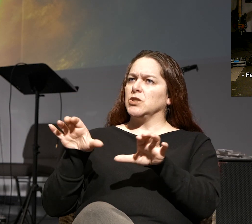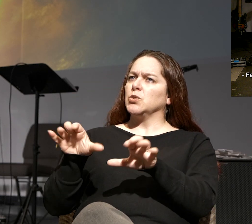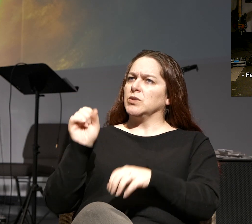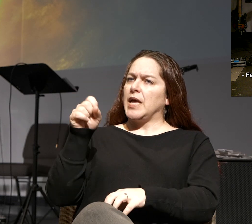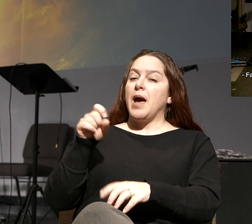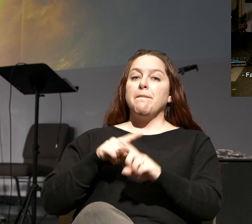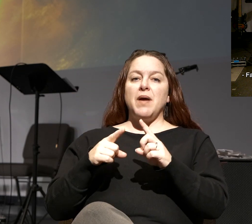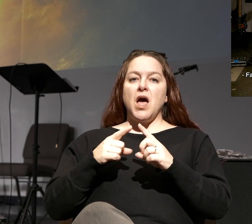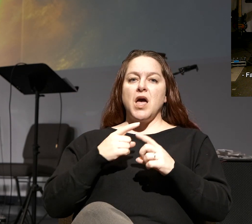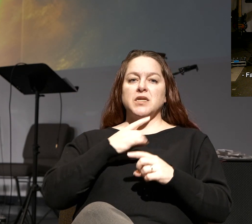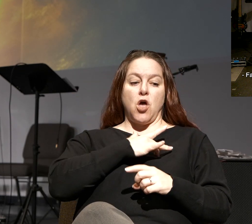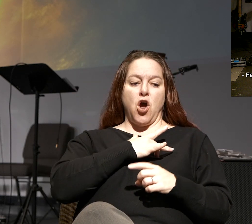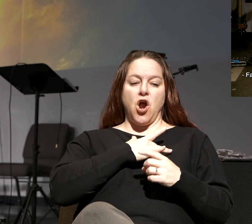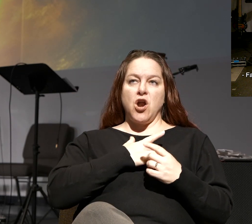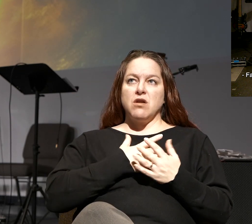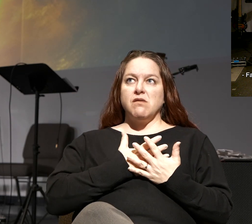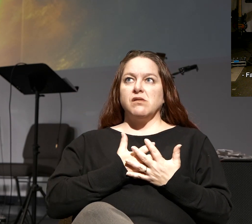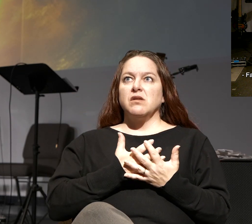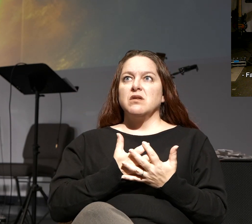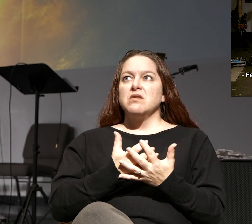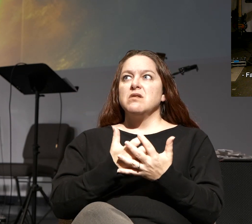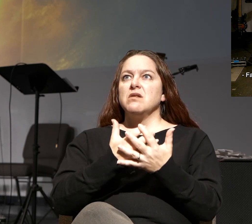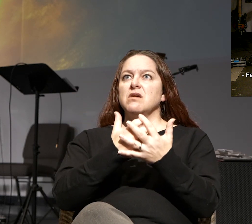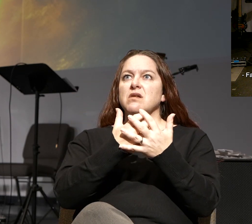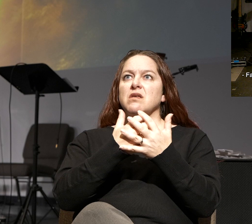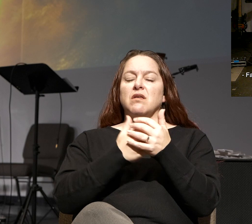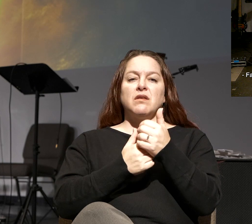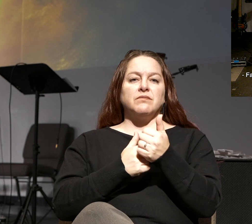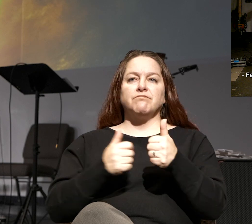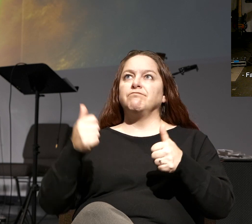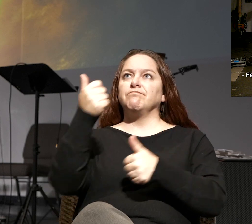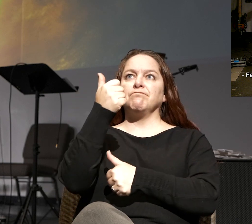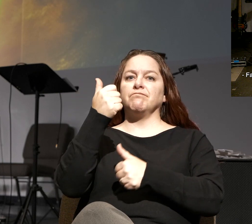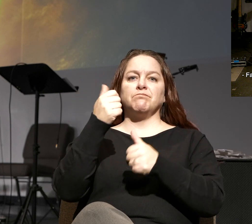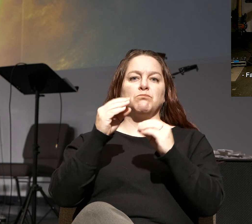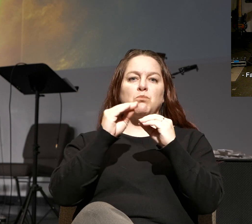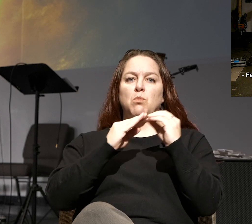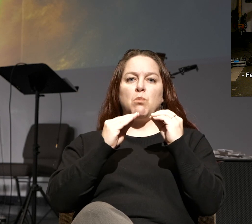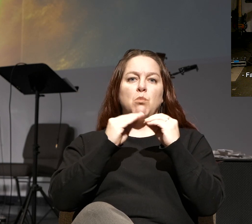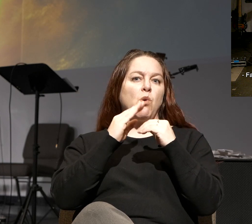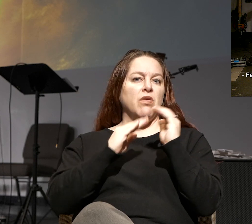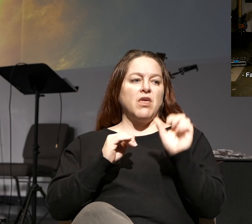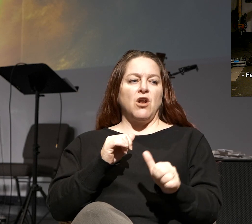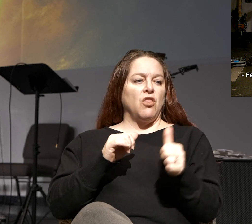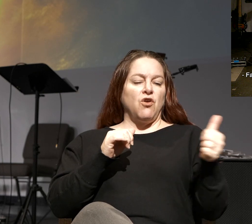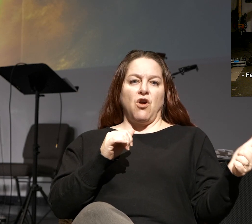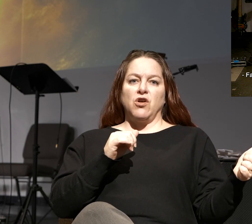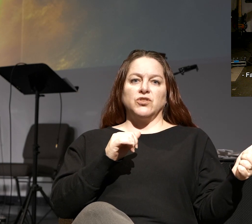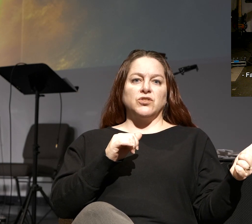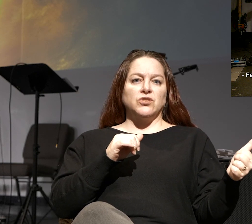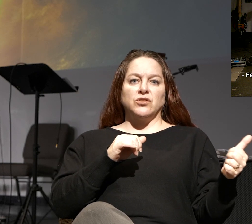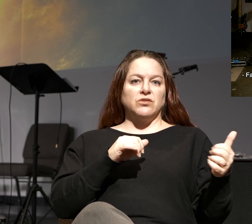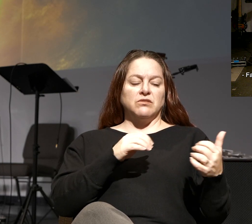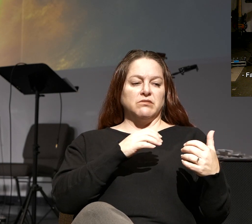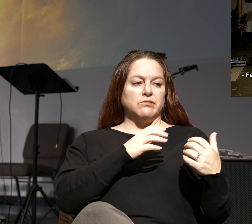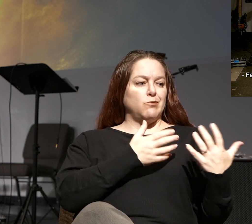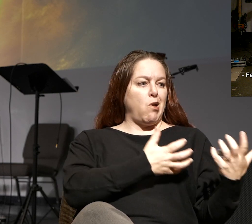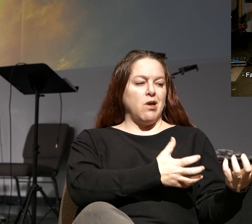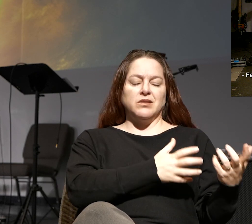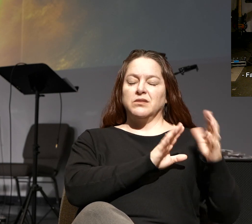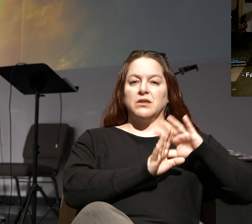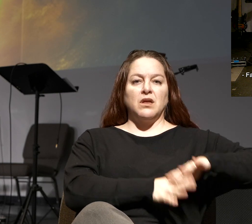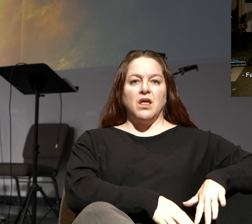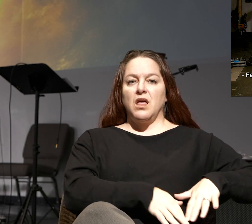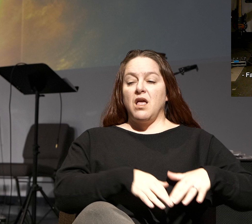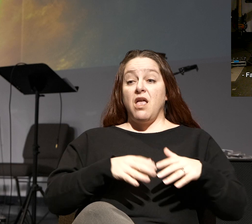for God in the heart that exceeds all other appetites to the point that it changes every aspect of